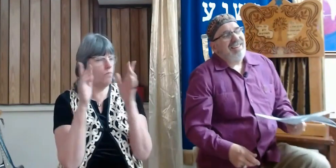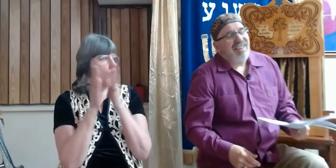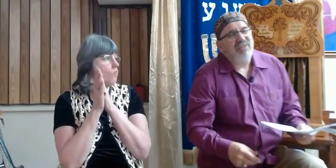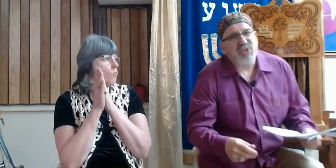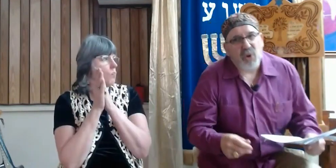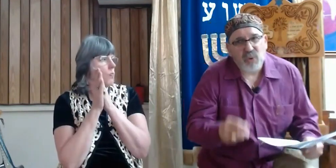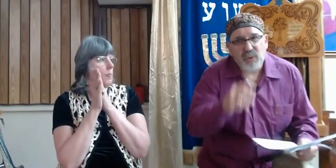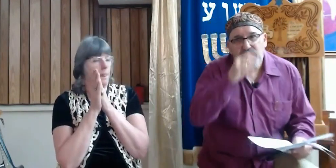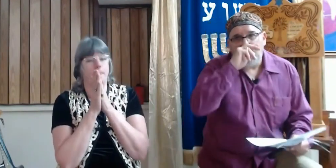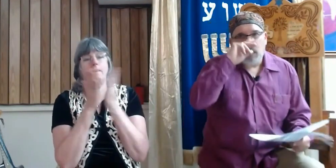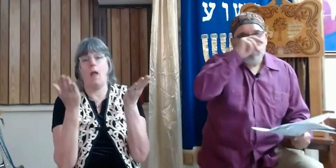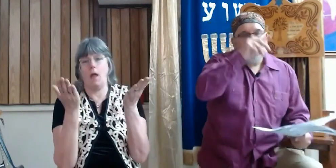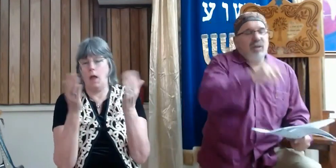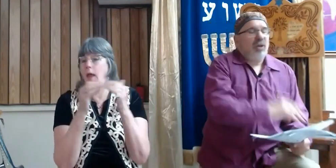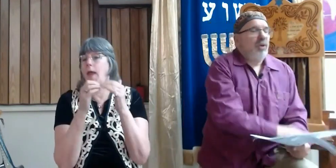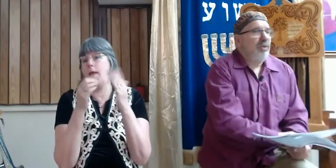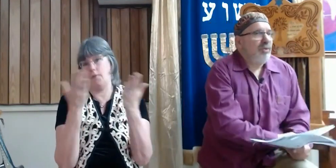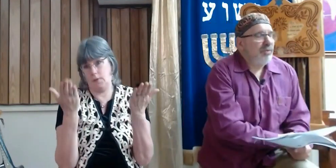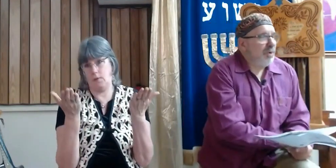even so,